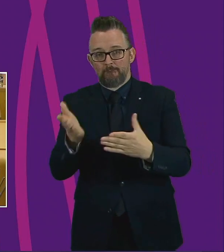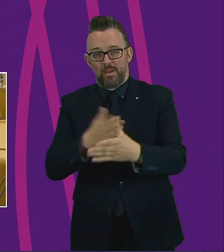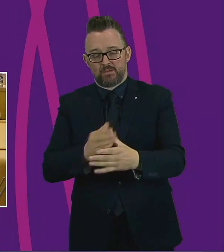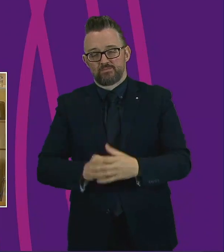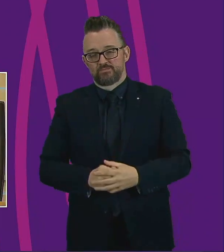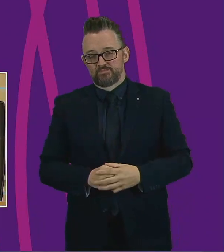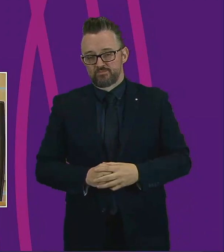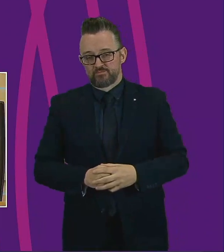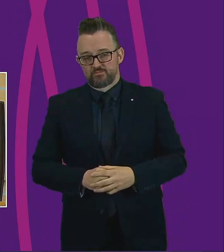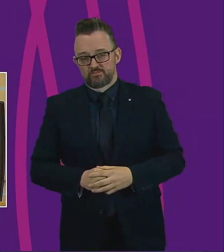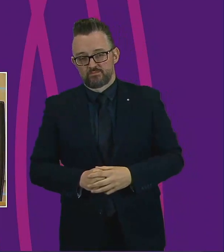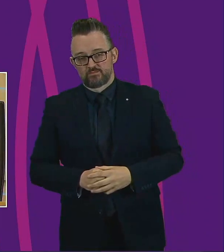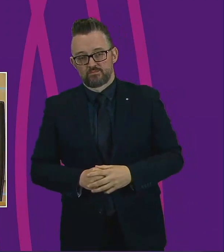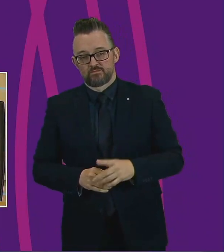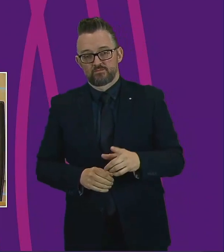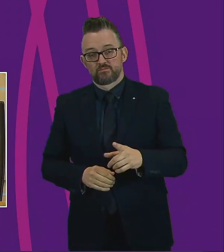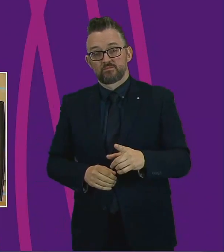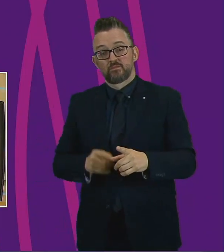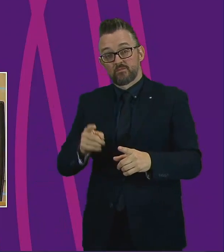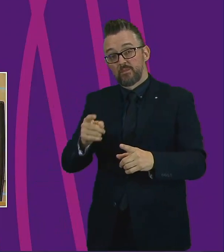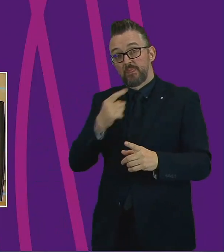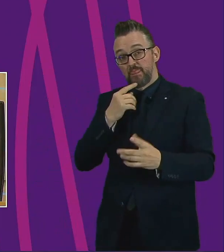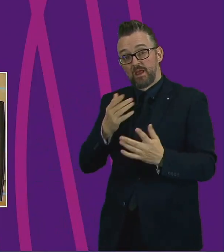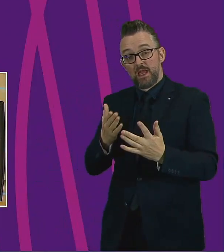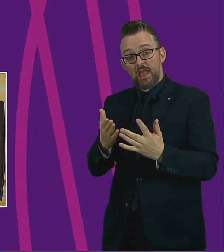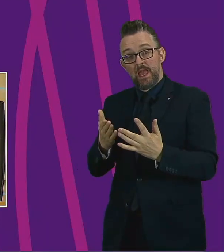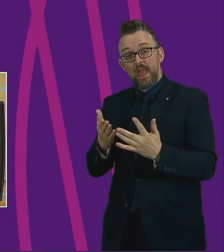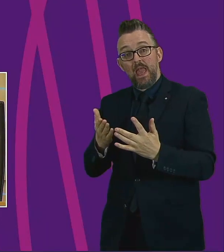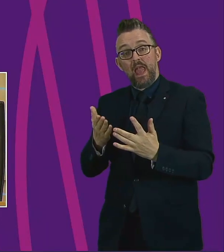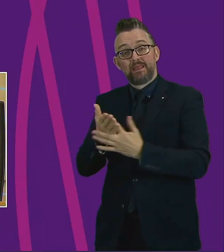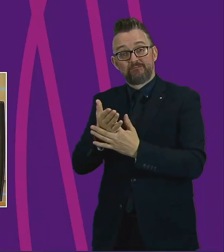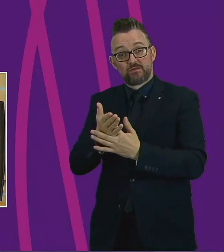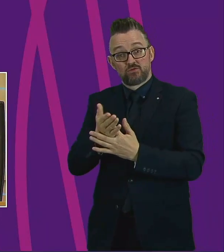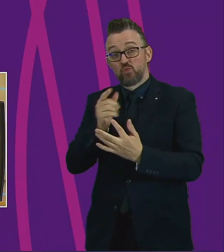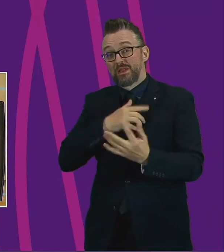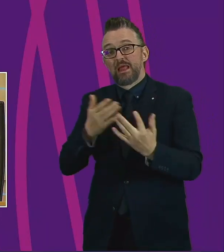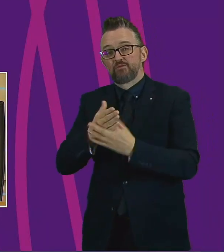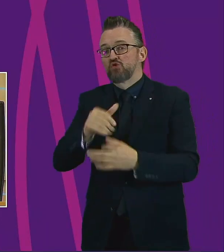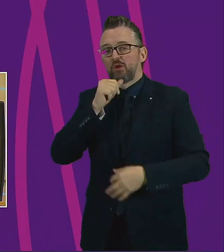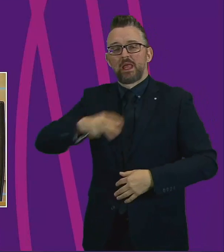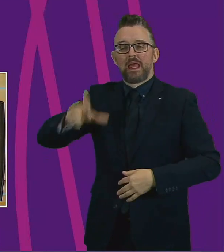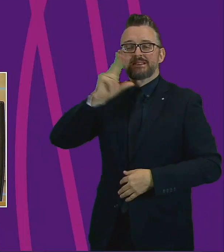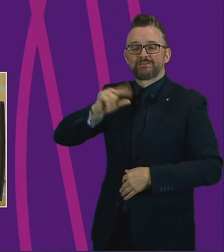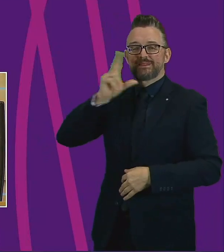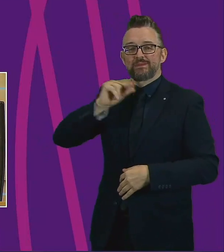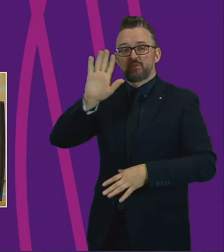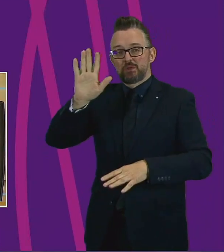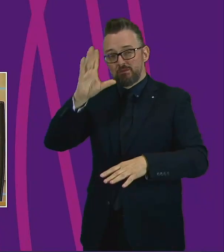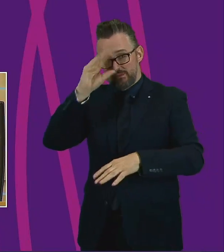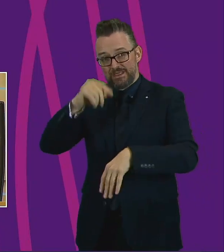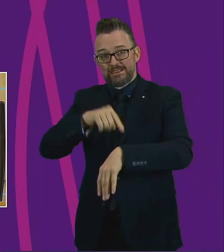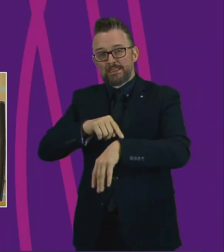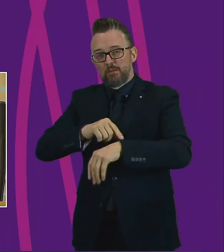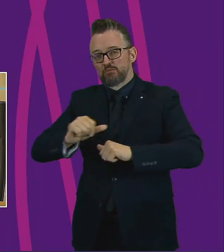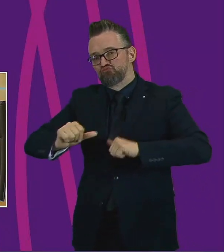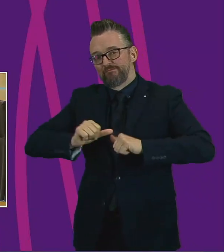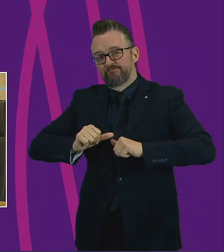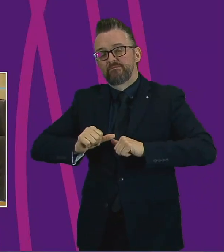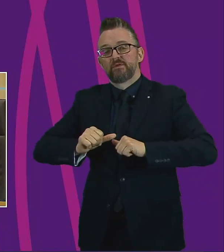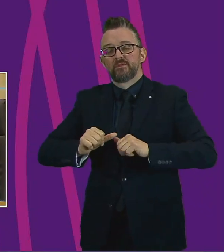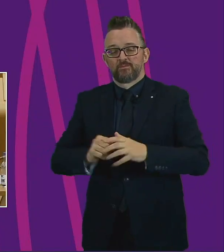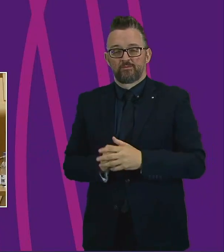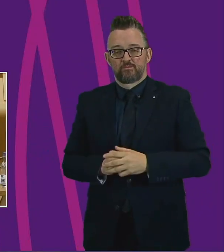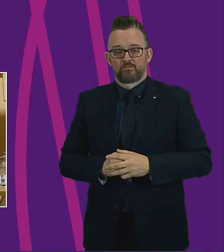Can I say to the chamber that interventions are not for speeches and we're very short of time this afternoon. Mr Simpson.